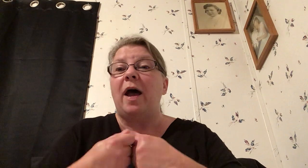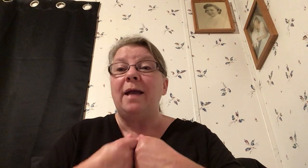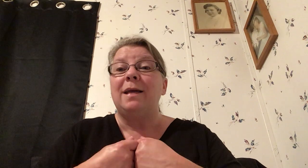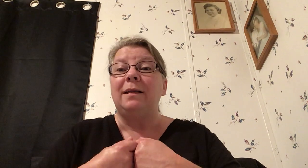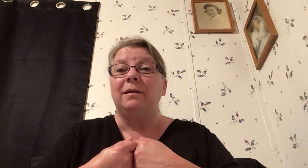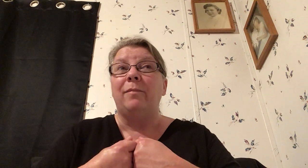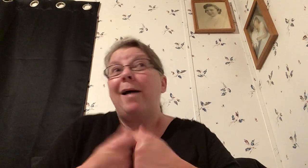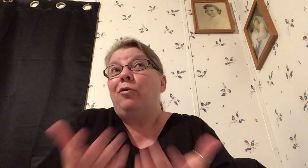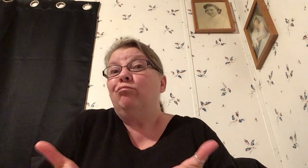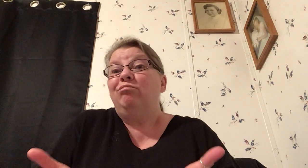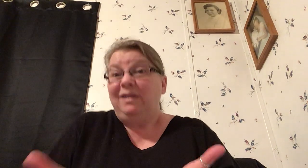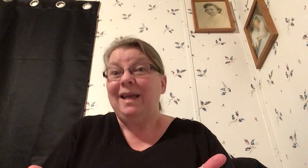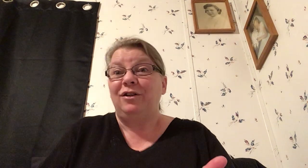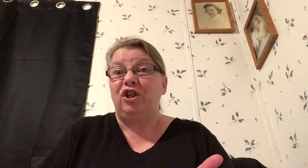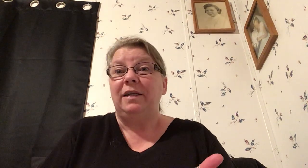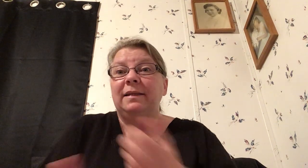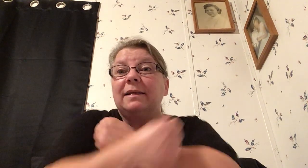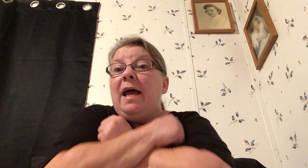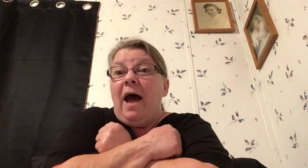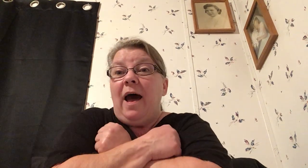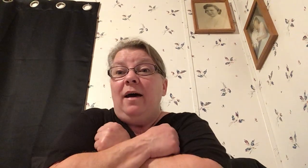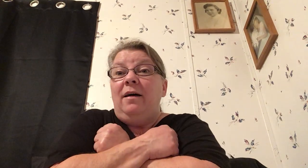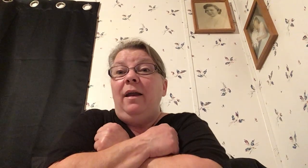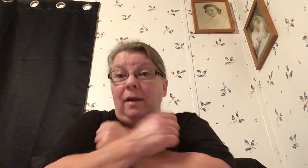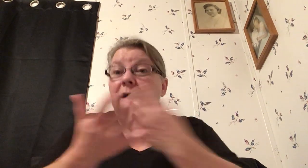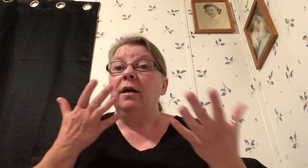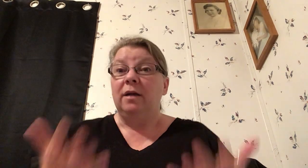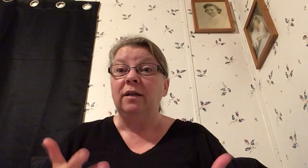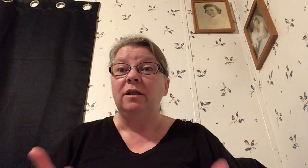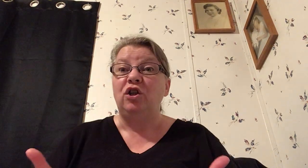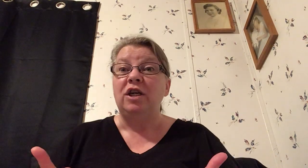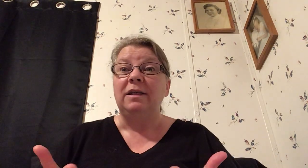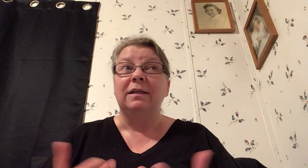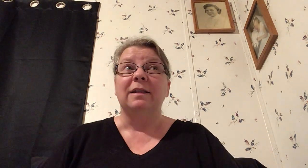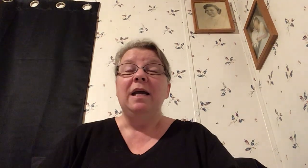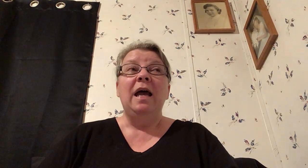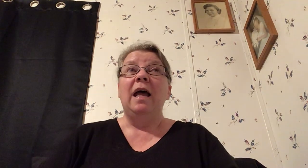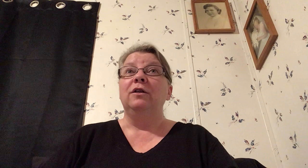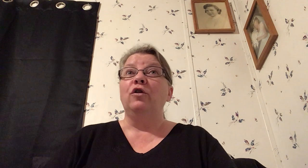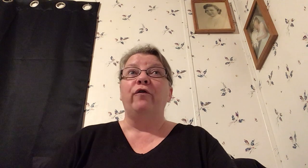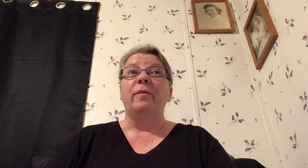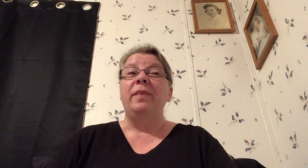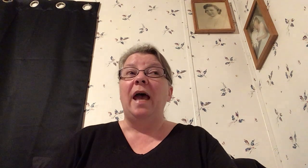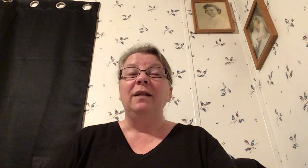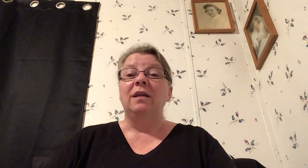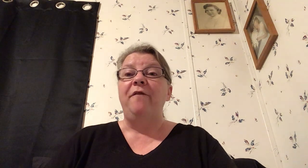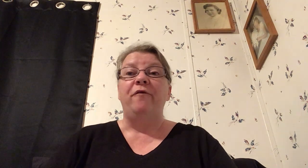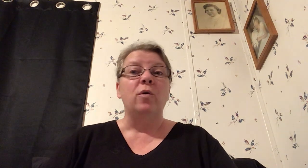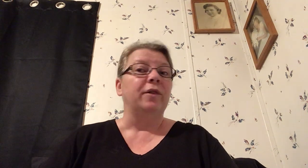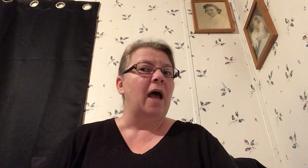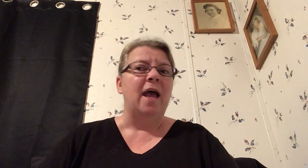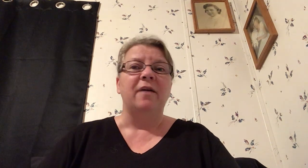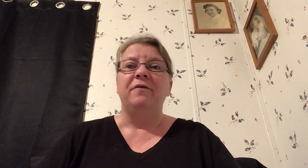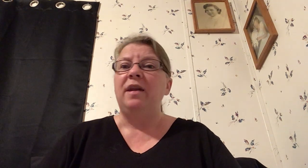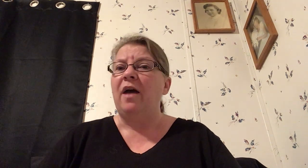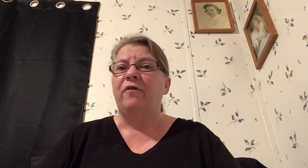I kiss the Bible because that's Jesus I hug it because it's Jesus and so from that day forth I have never